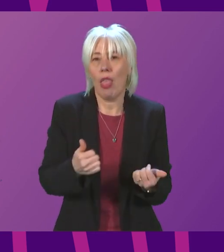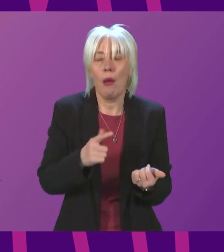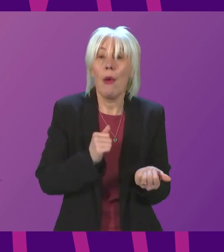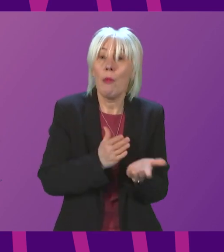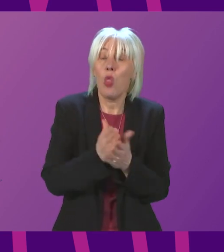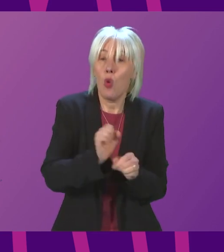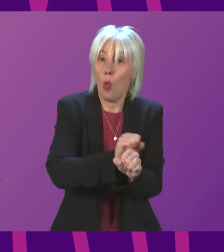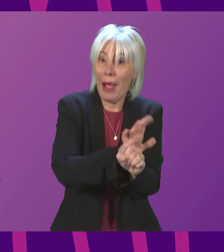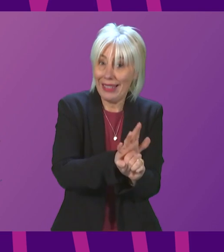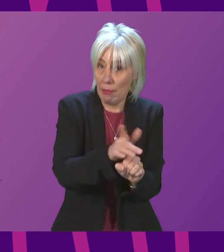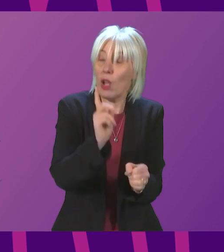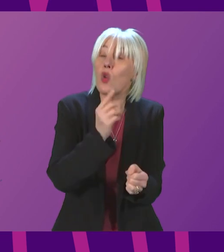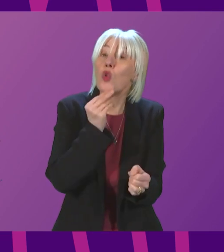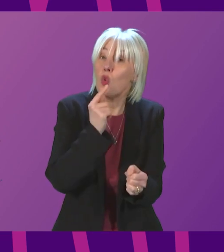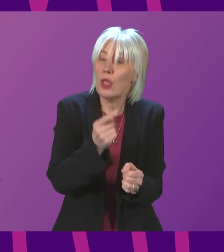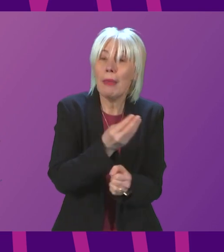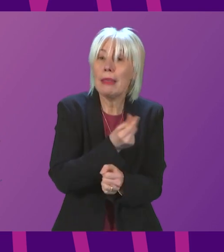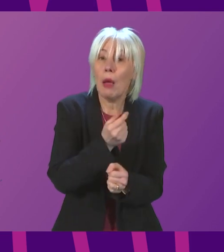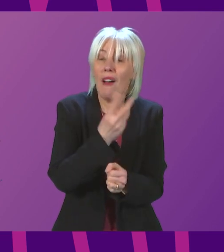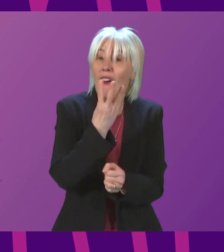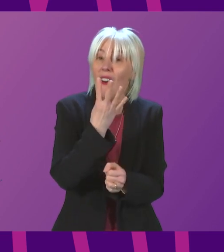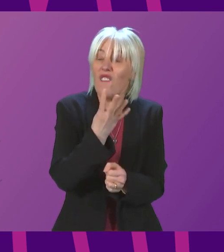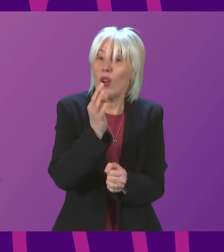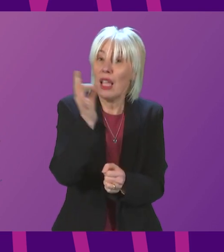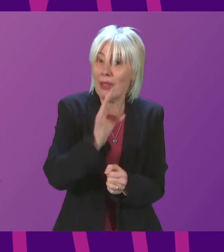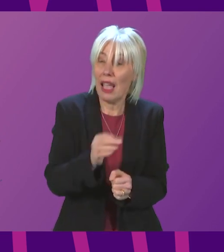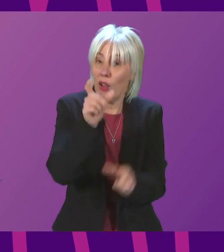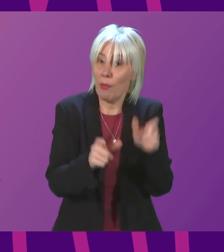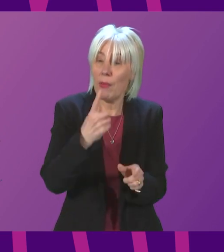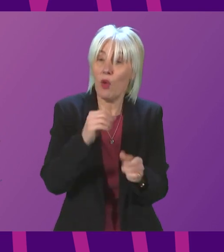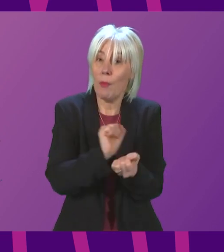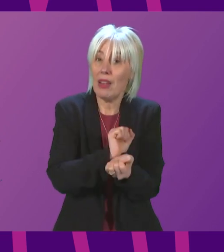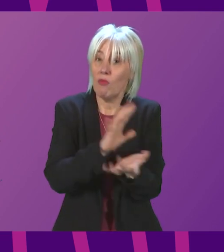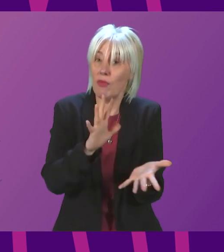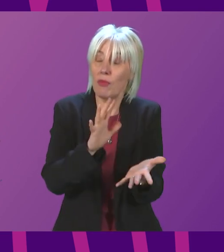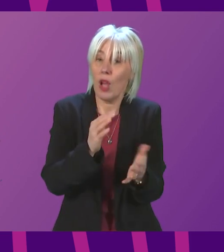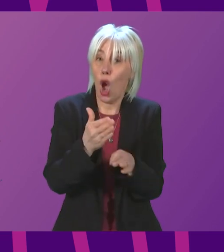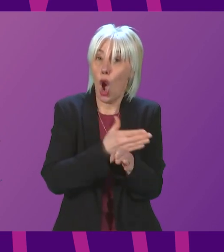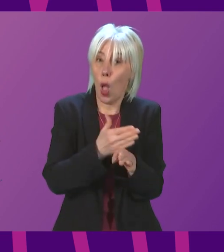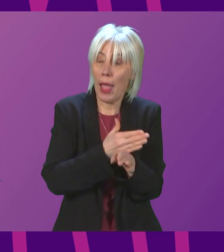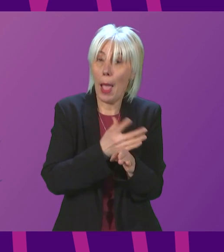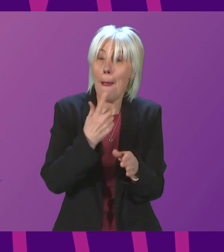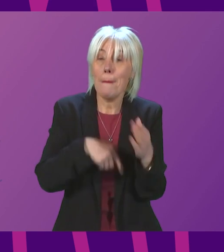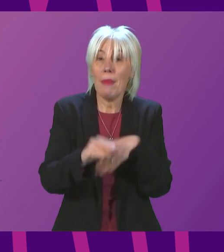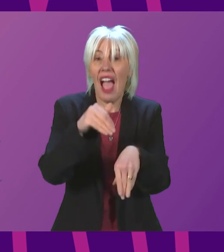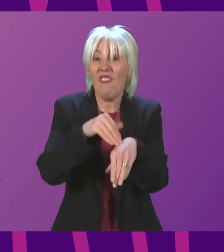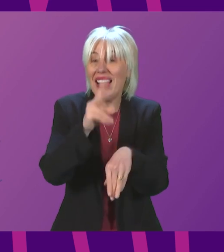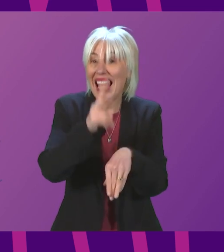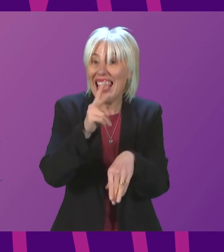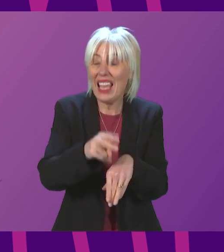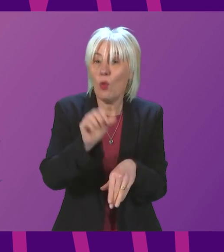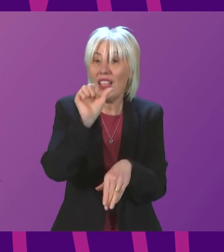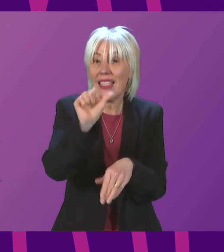40% of those early released went on to re-offend within just six months of that release and that is not one or two